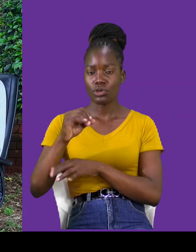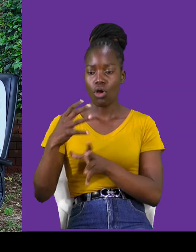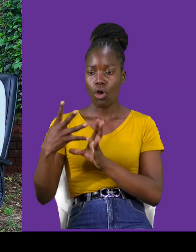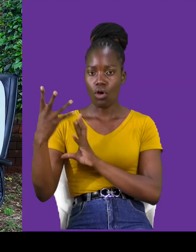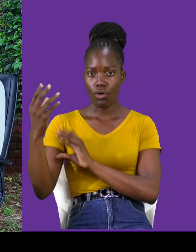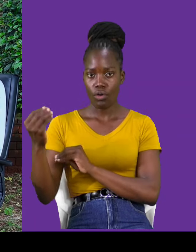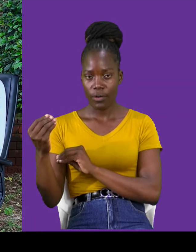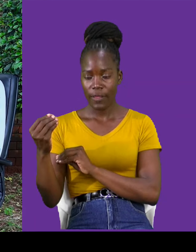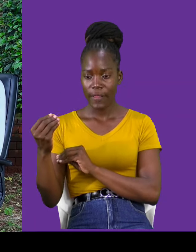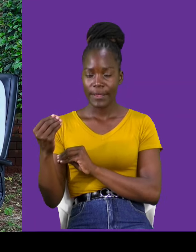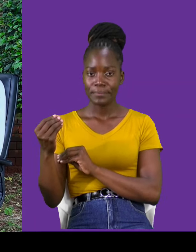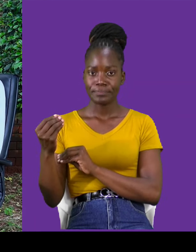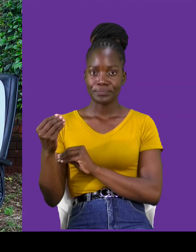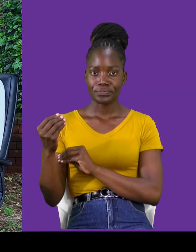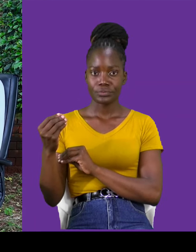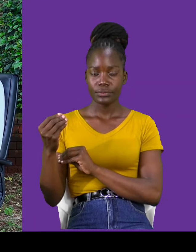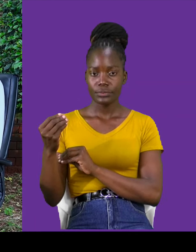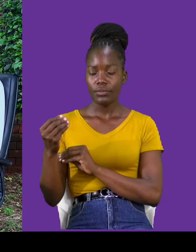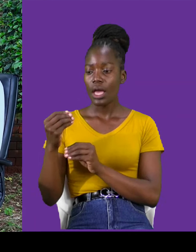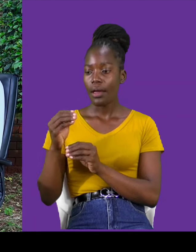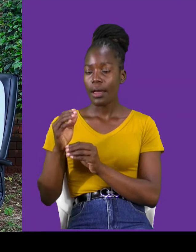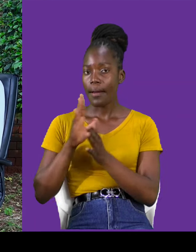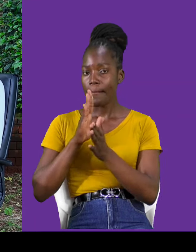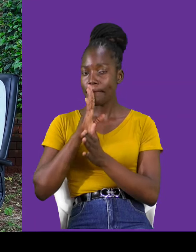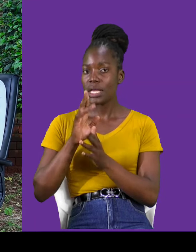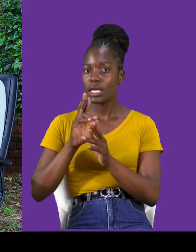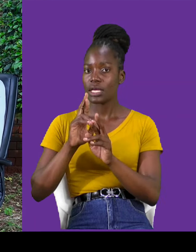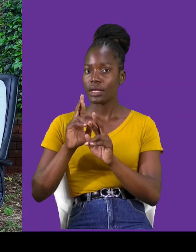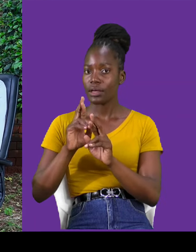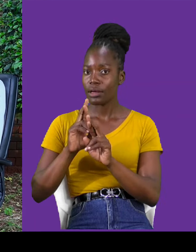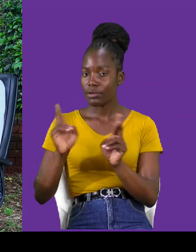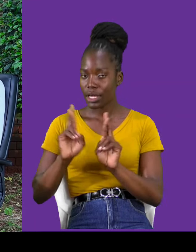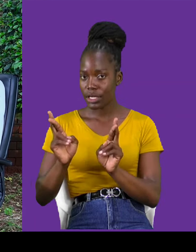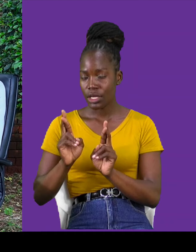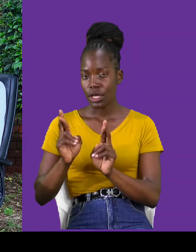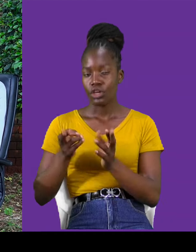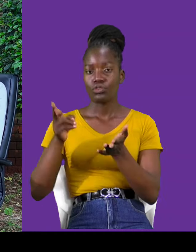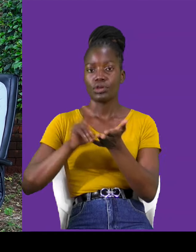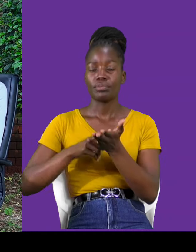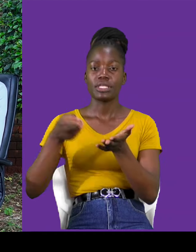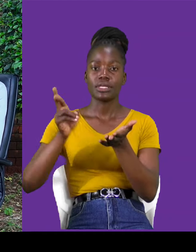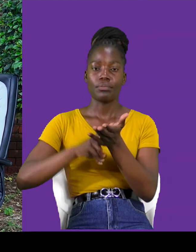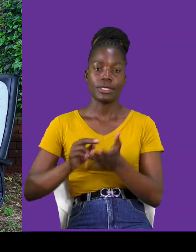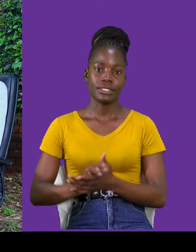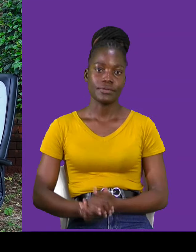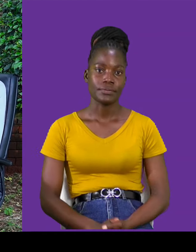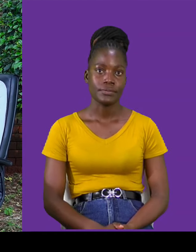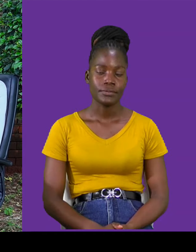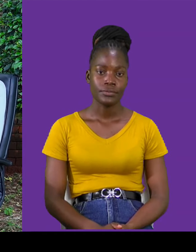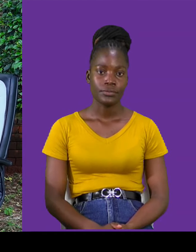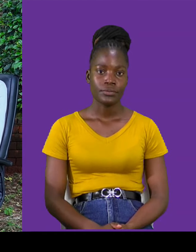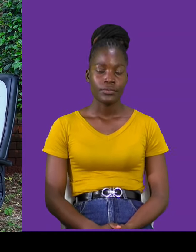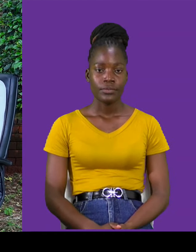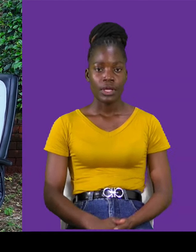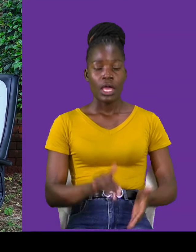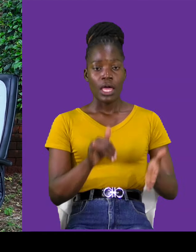prepared, mentally, but, be ready to repeat, be ready, be ready to repeat. Oh, that's, that's amazing. So,